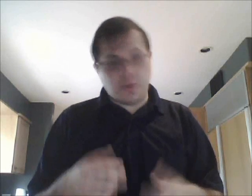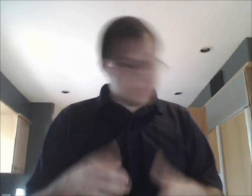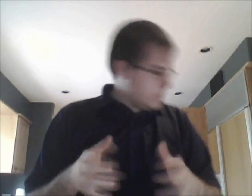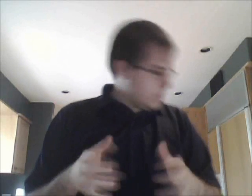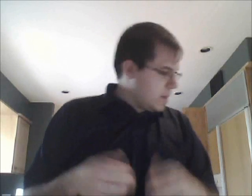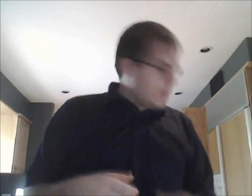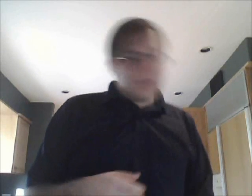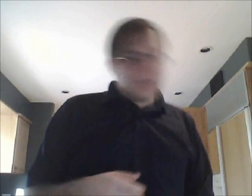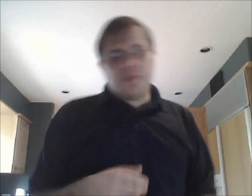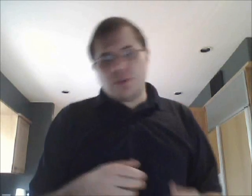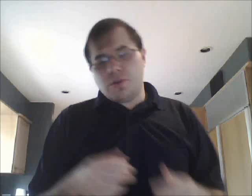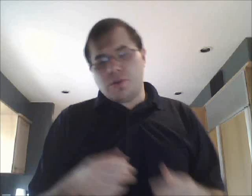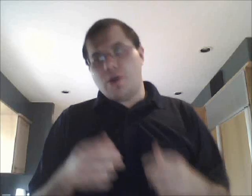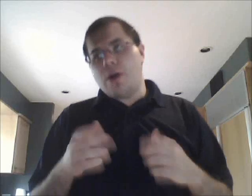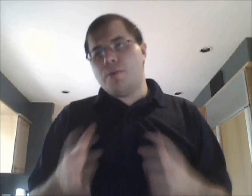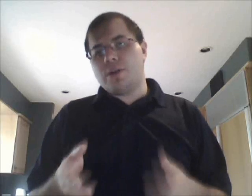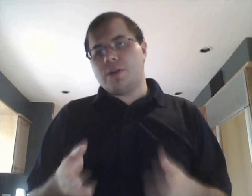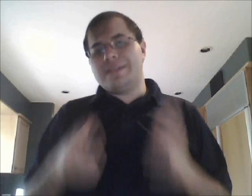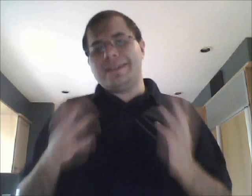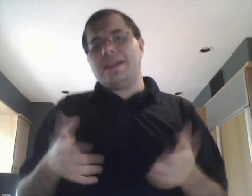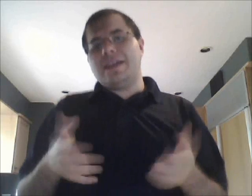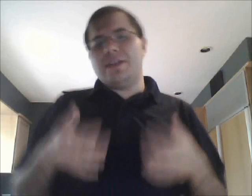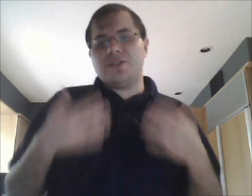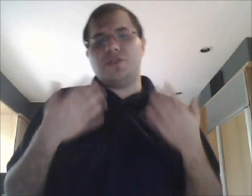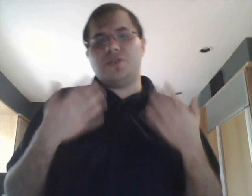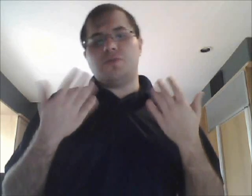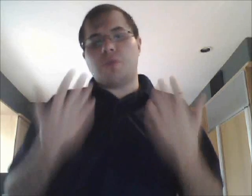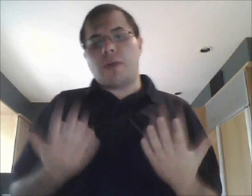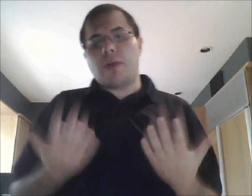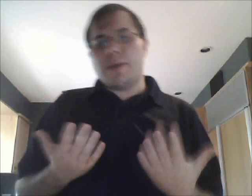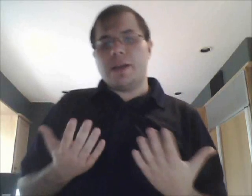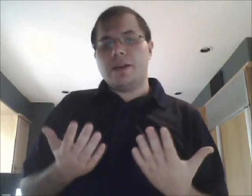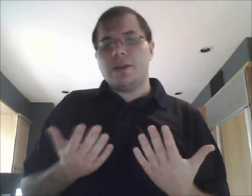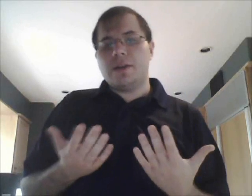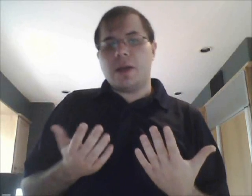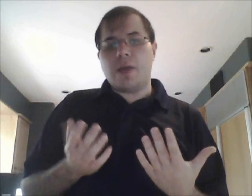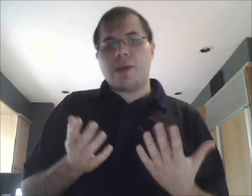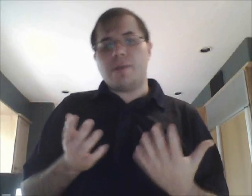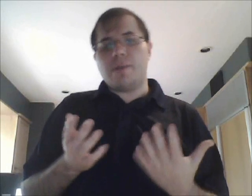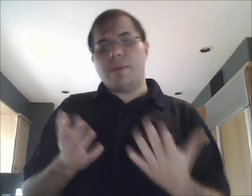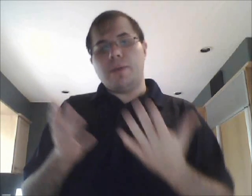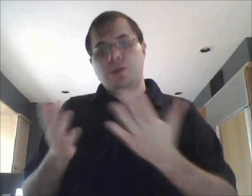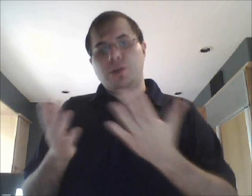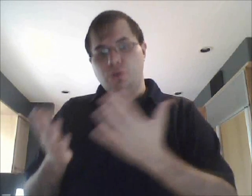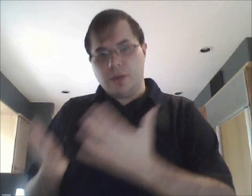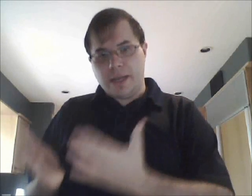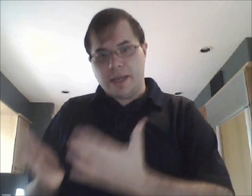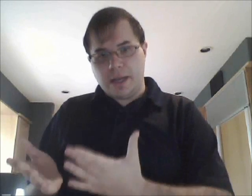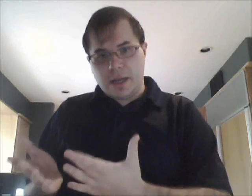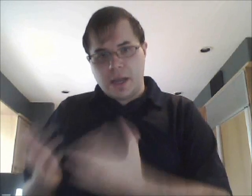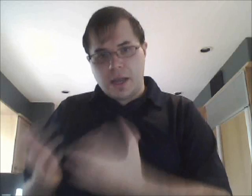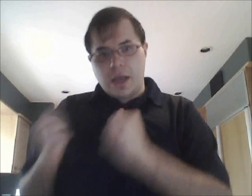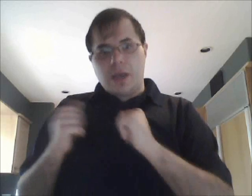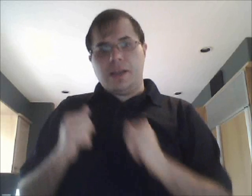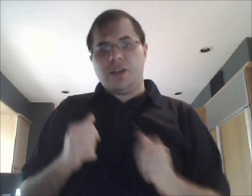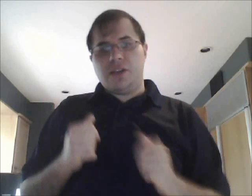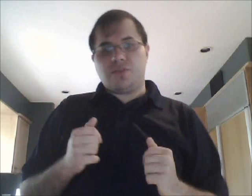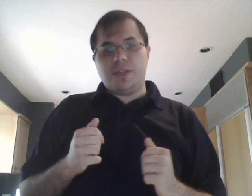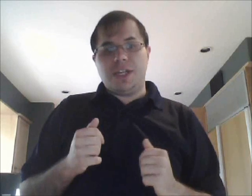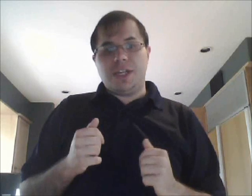if you don't know how important C is to programming I recommend maybe googling Dennis Ritchie